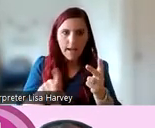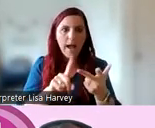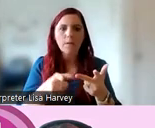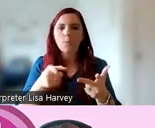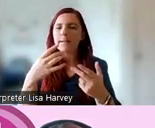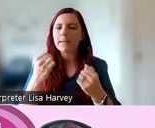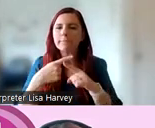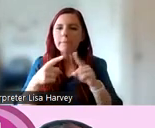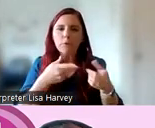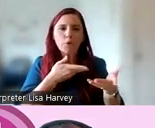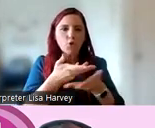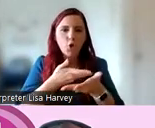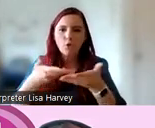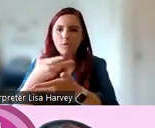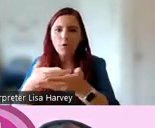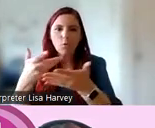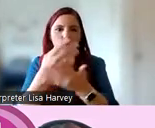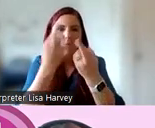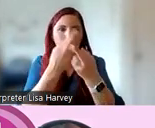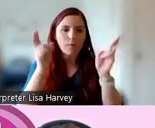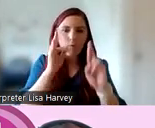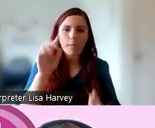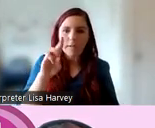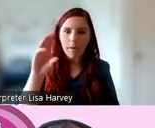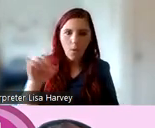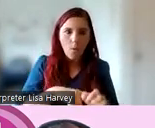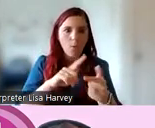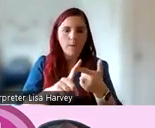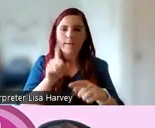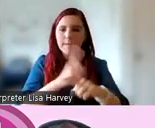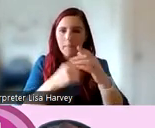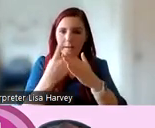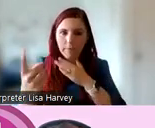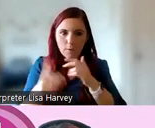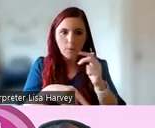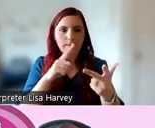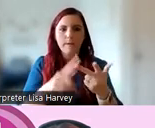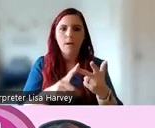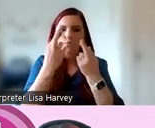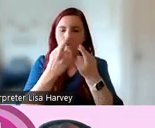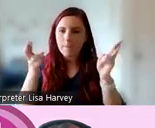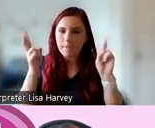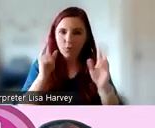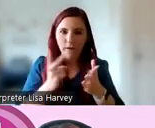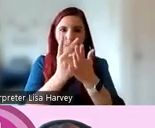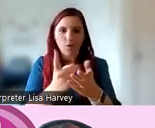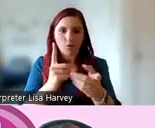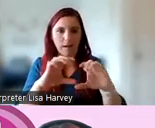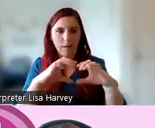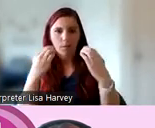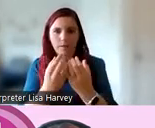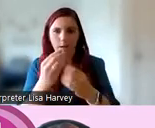series of discussion groups with representatives of disabled persons organizations, disabled individuals, representatives of voluntary and community